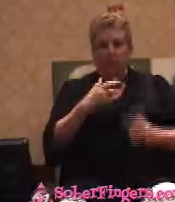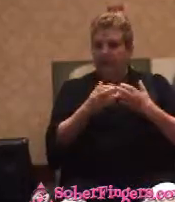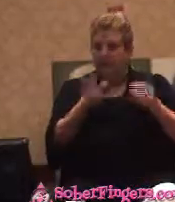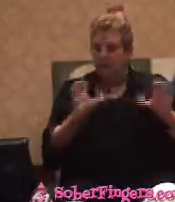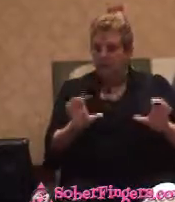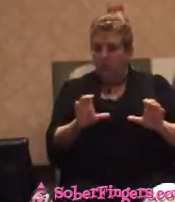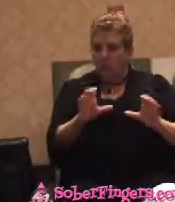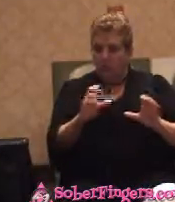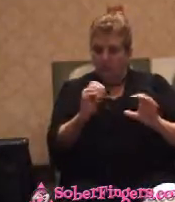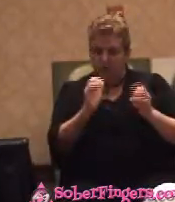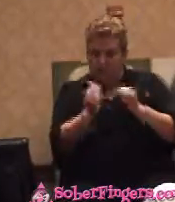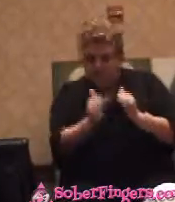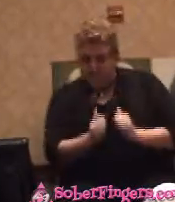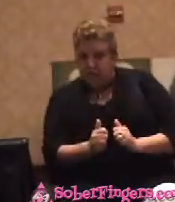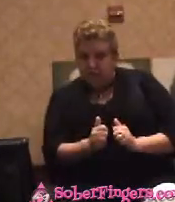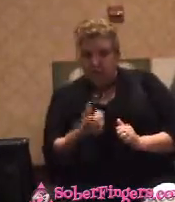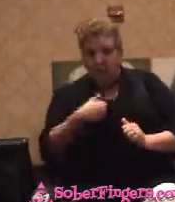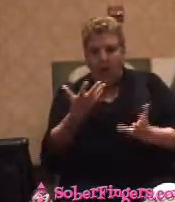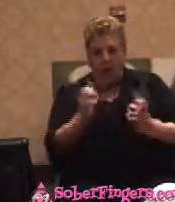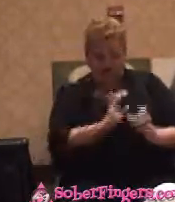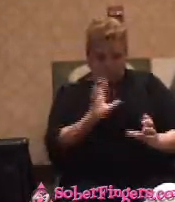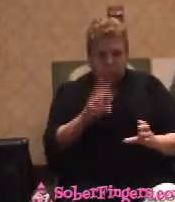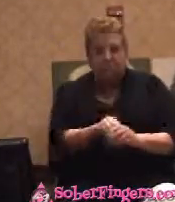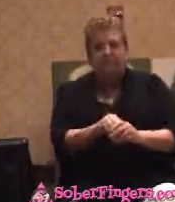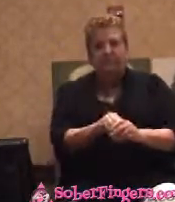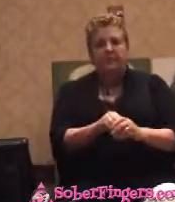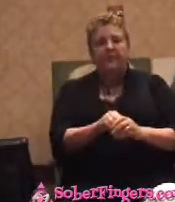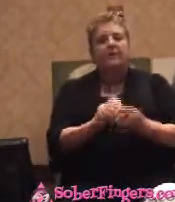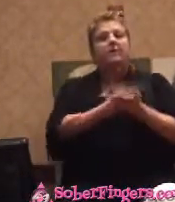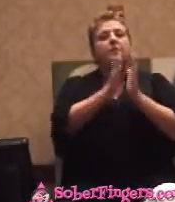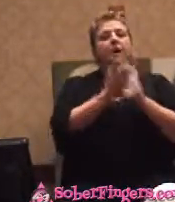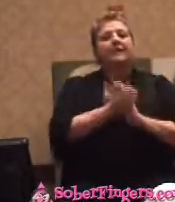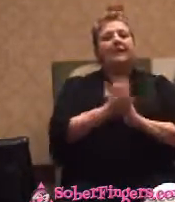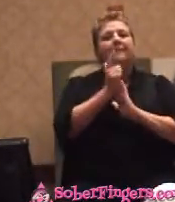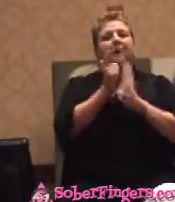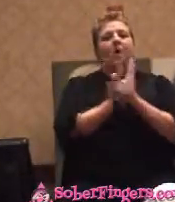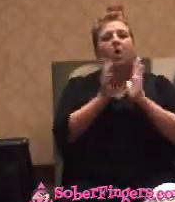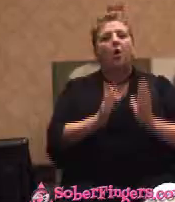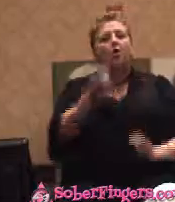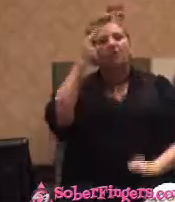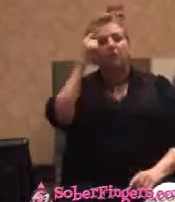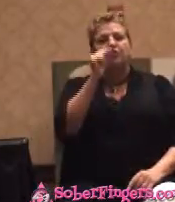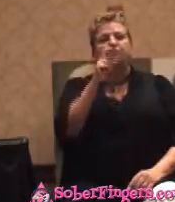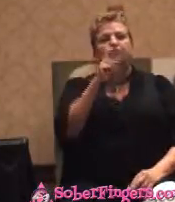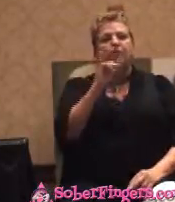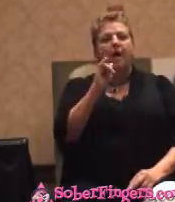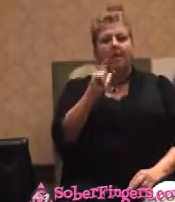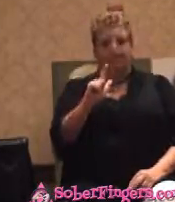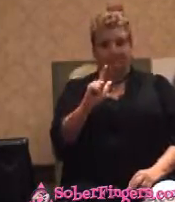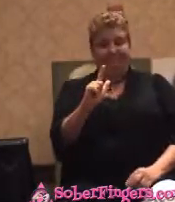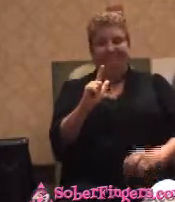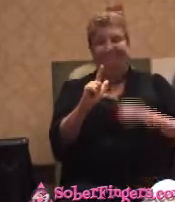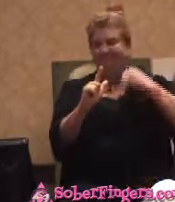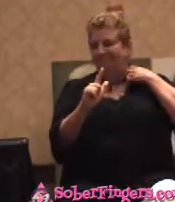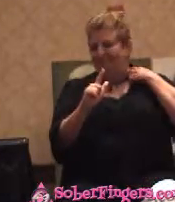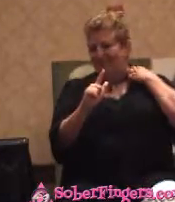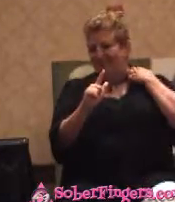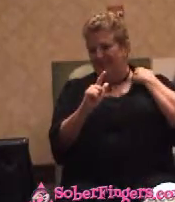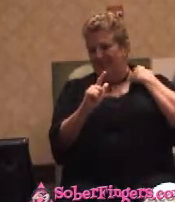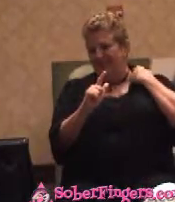can watch that happen. And so I became a trial lawyer. And trial lawyer is drinking. We're kind of wild and woolly